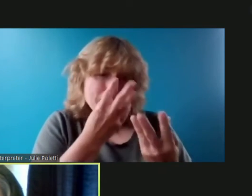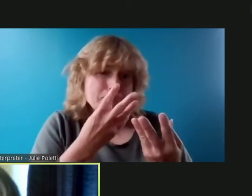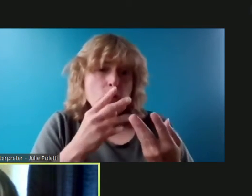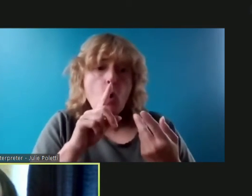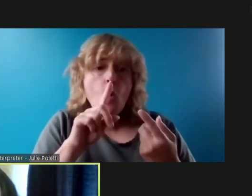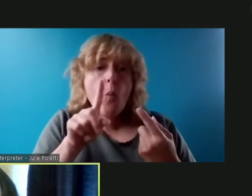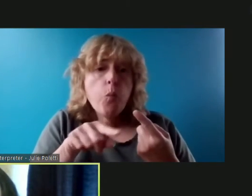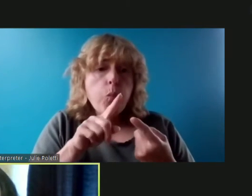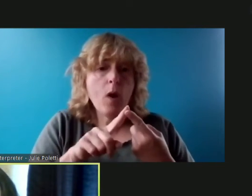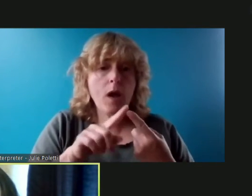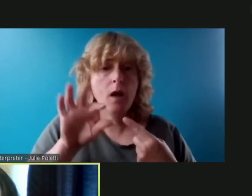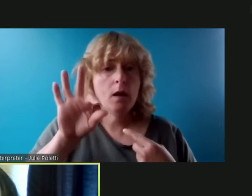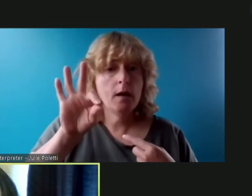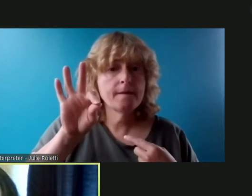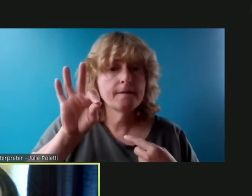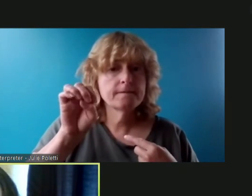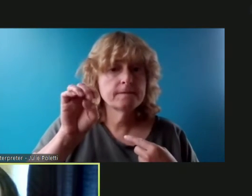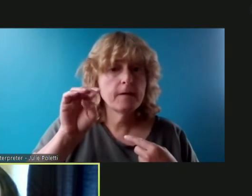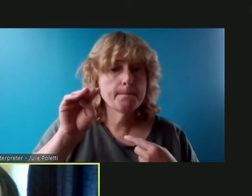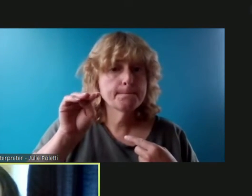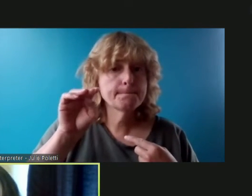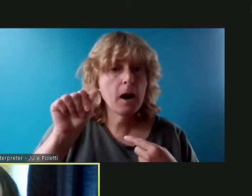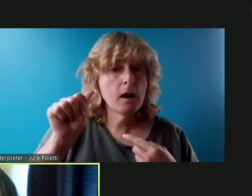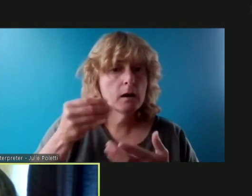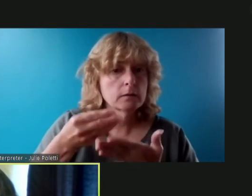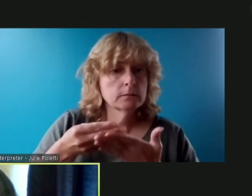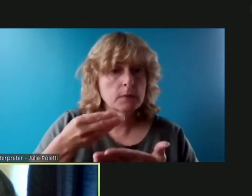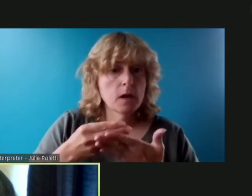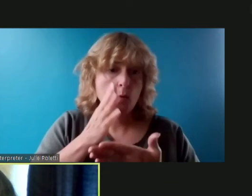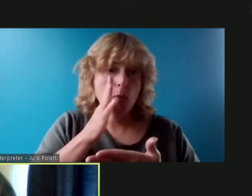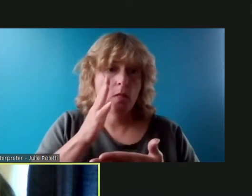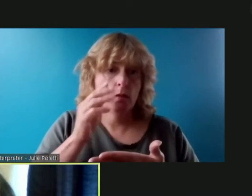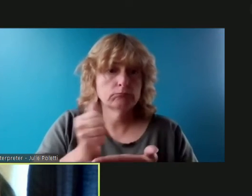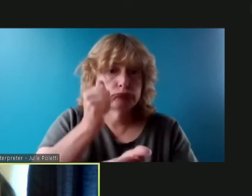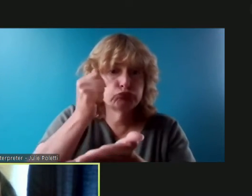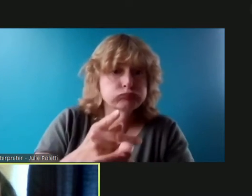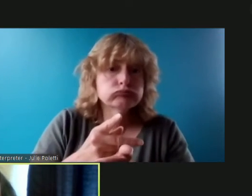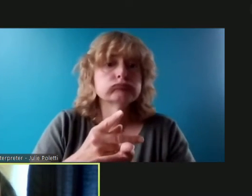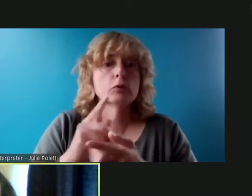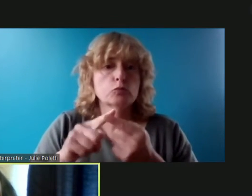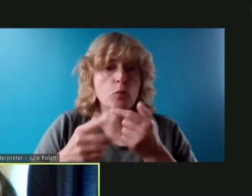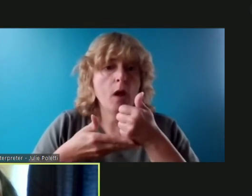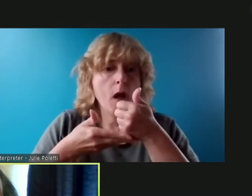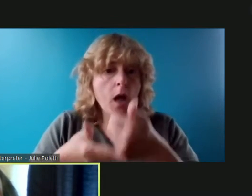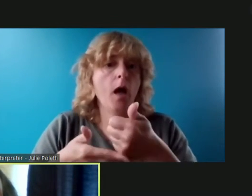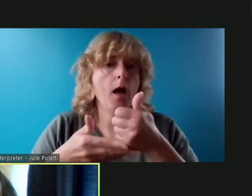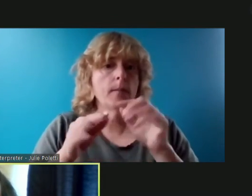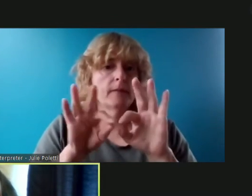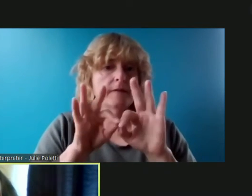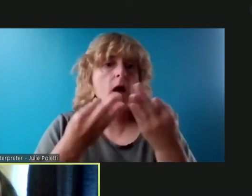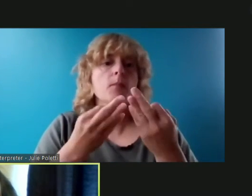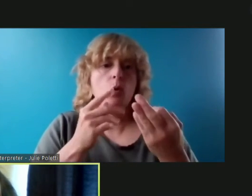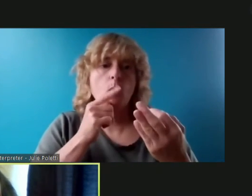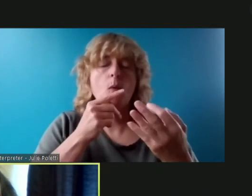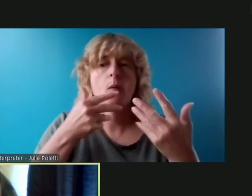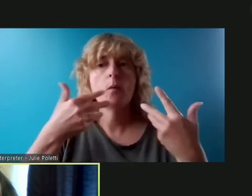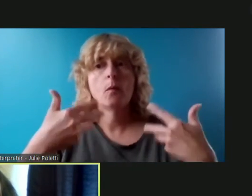money fema money will be approved to help families who've been impacted by the floods